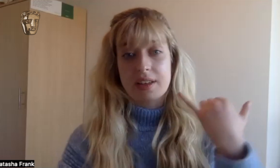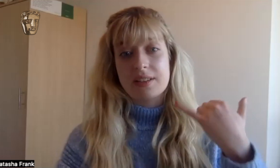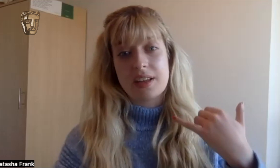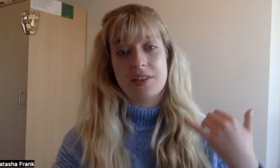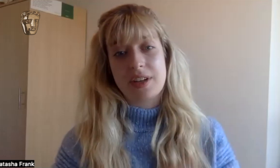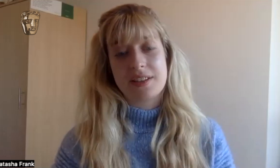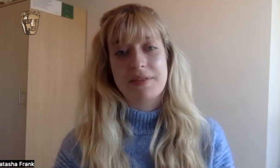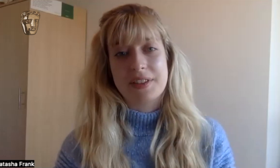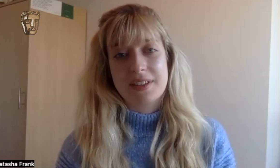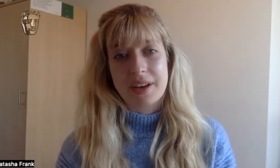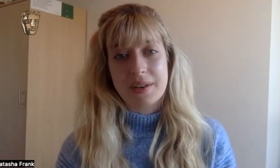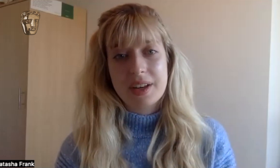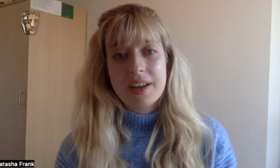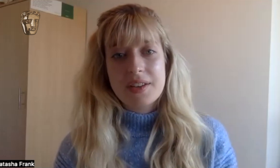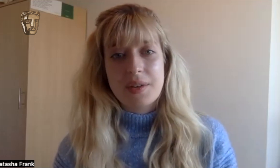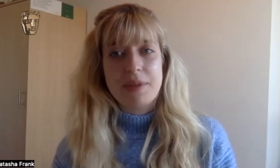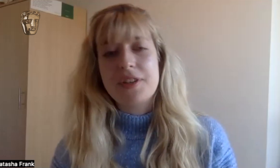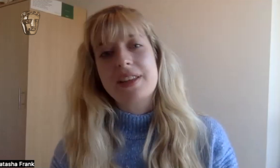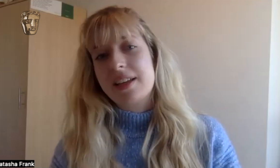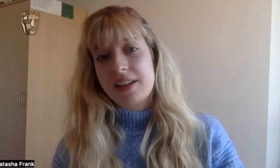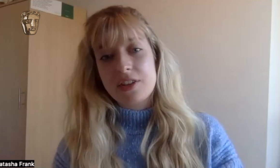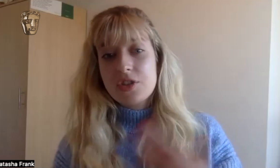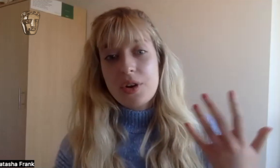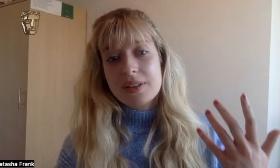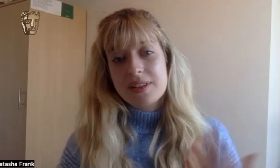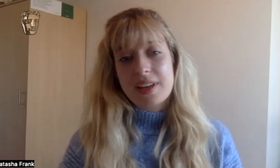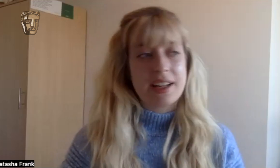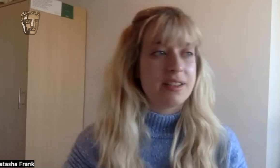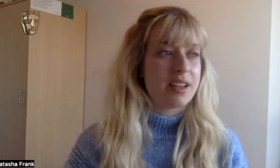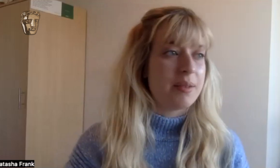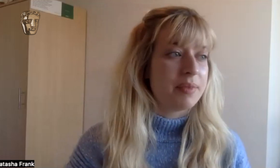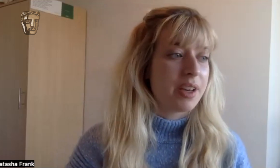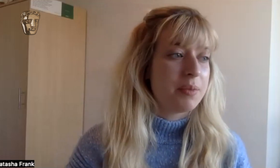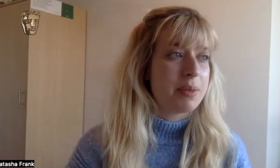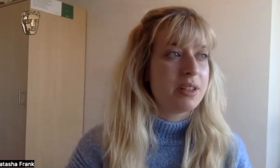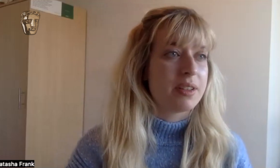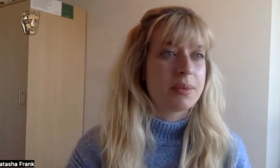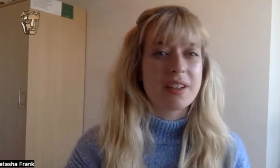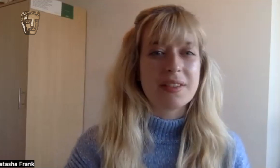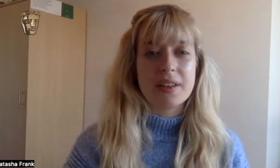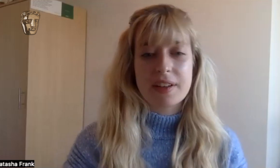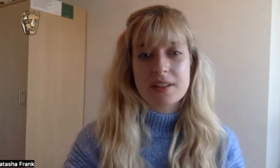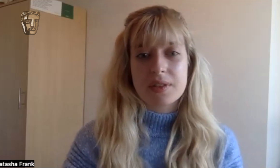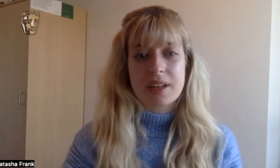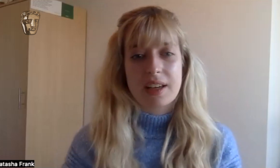the conservatory in San Francisco so I've been doing things like shorts and um I hope to be doing some stuff on the festival circuit